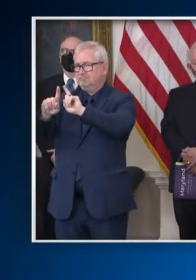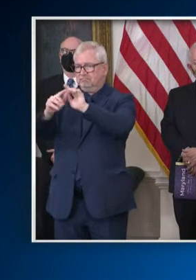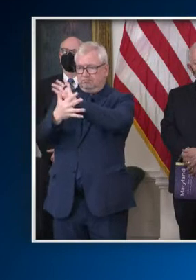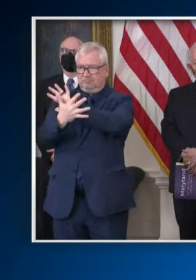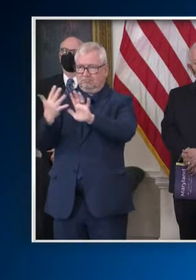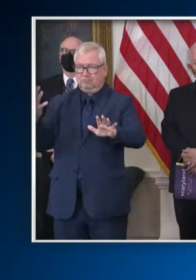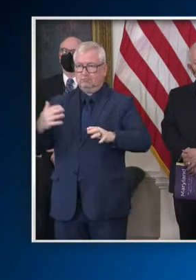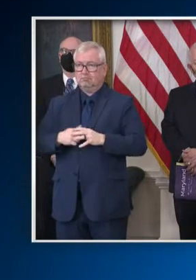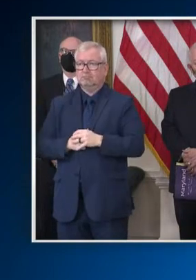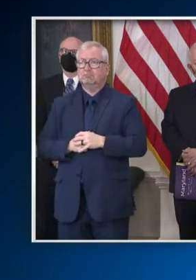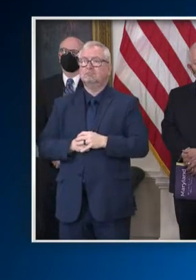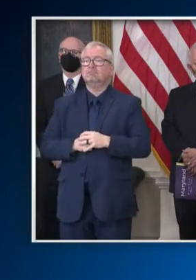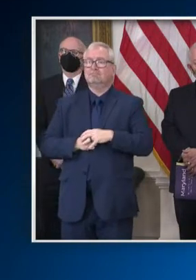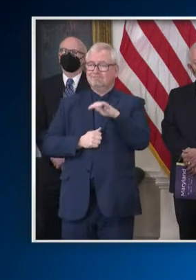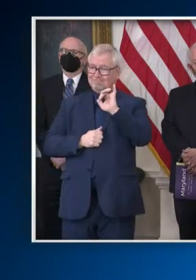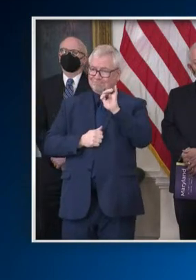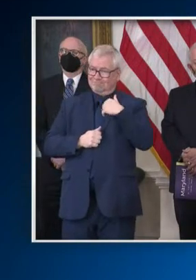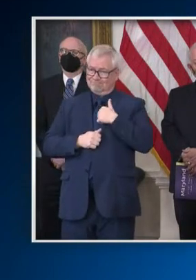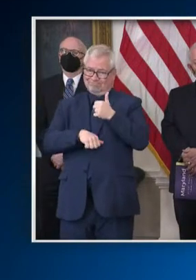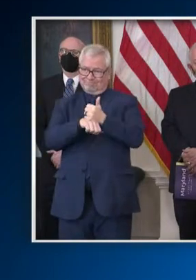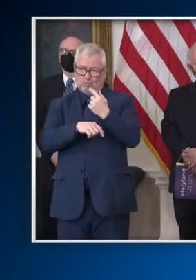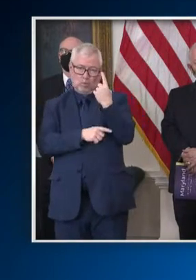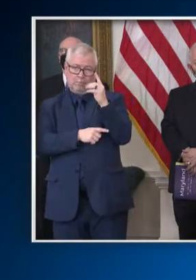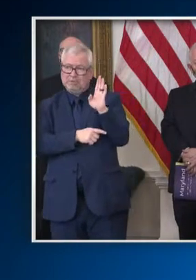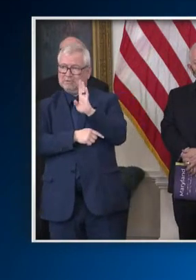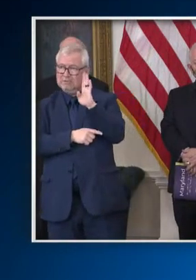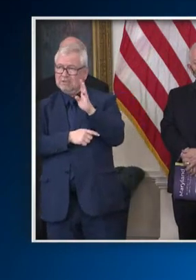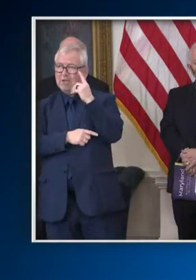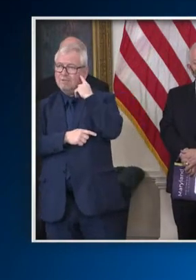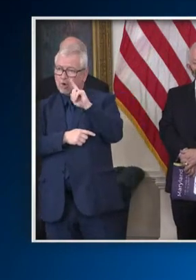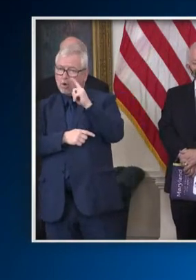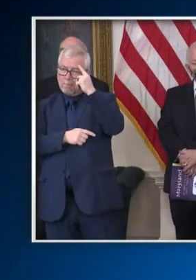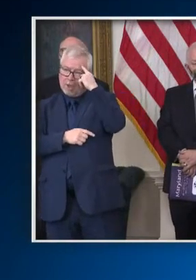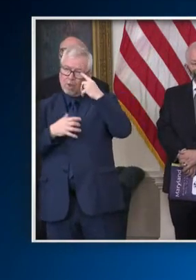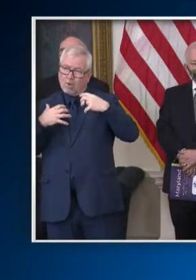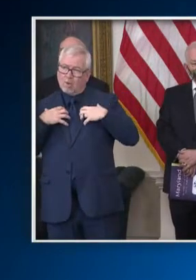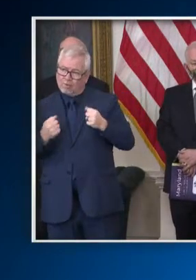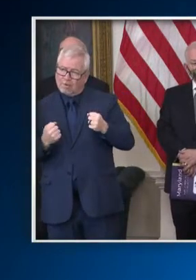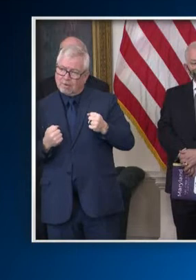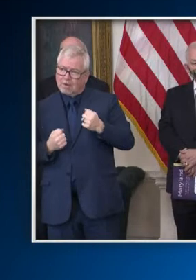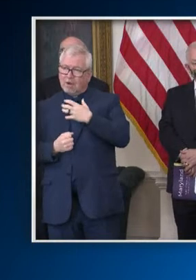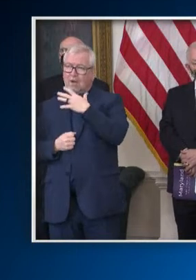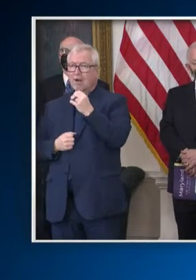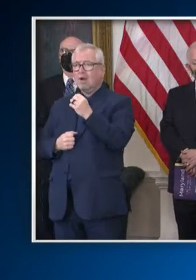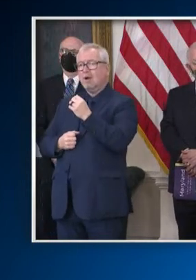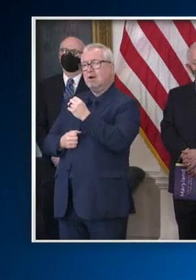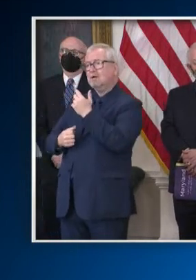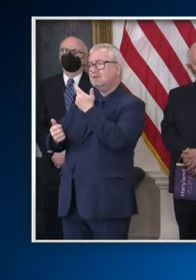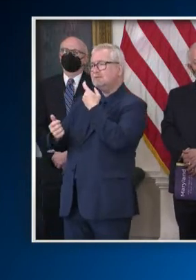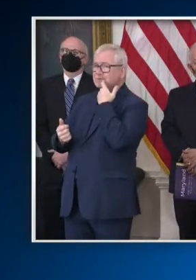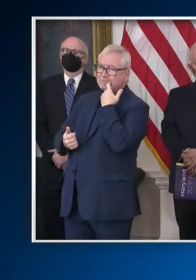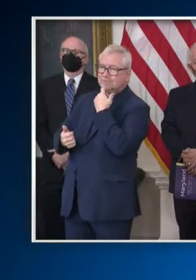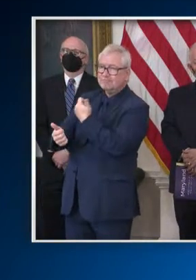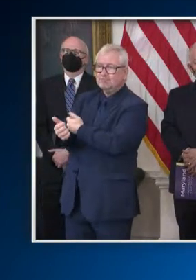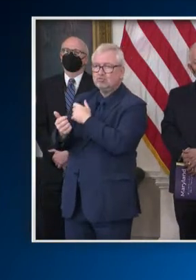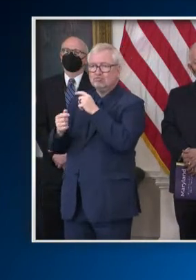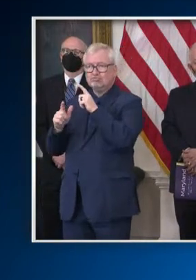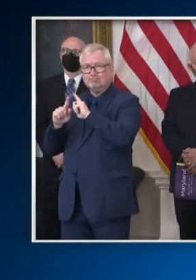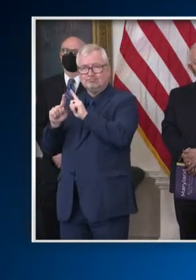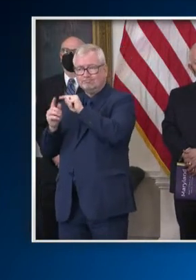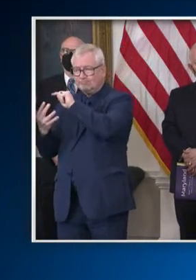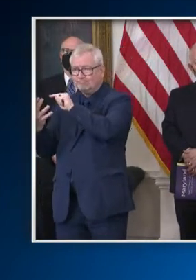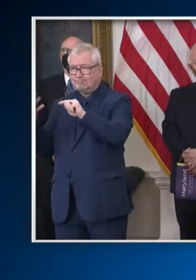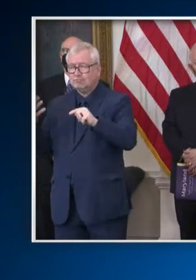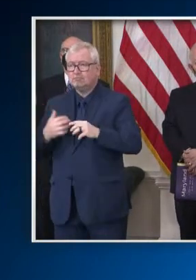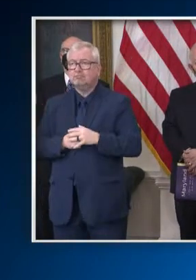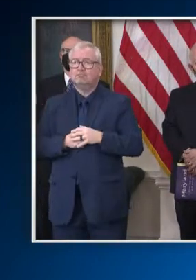for mental health and substance abuse programs to continue to combat the heroin and